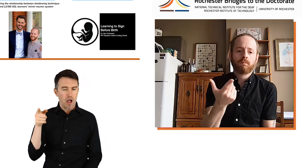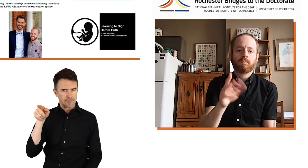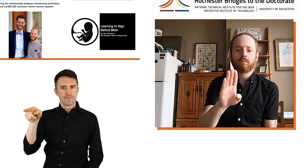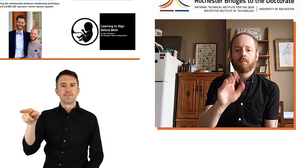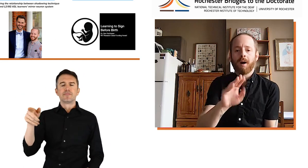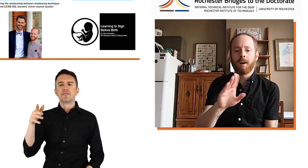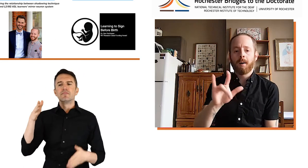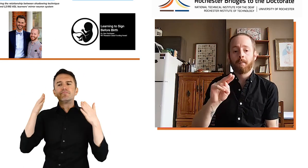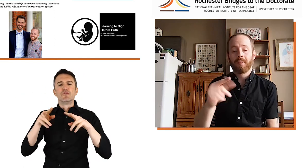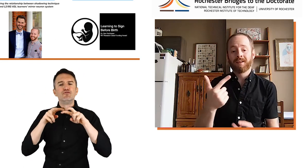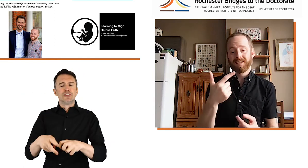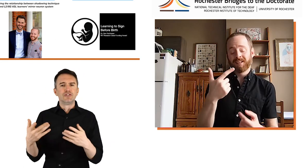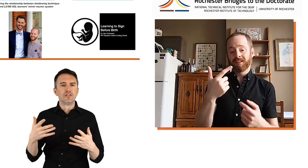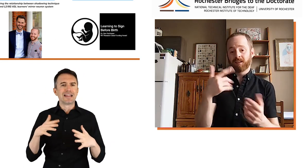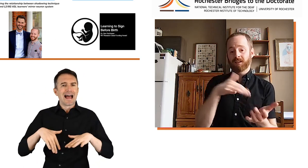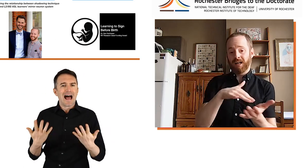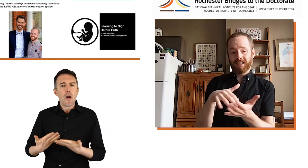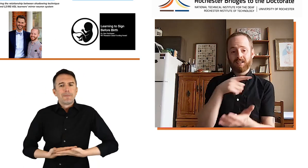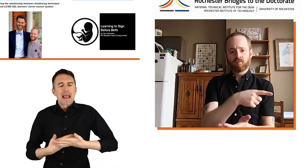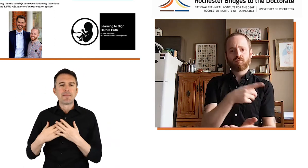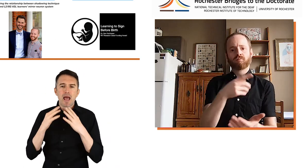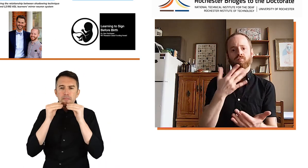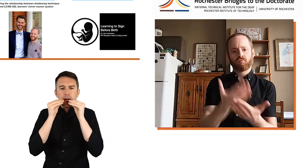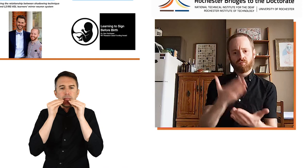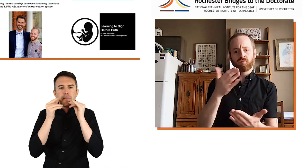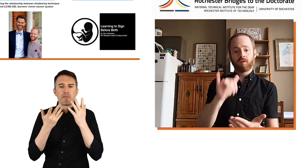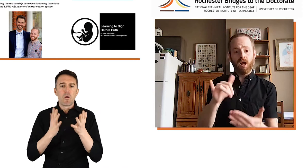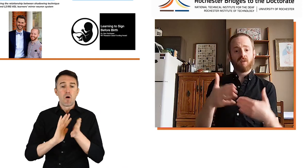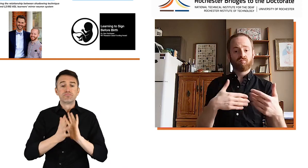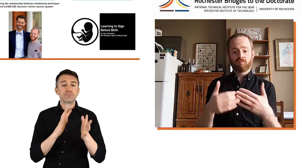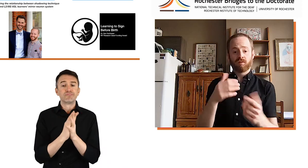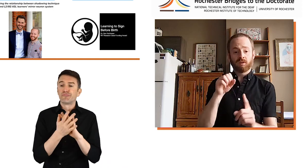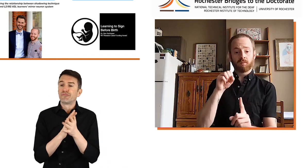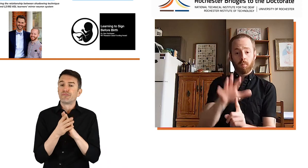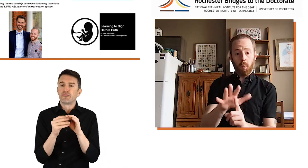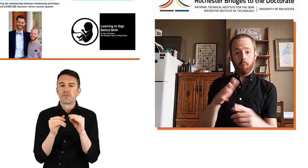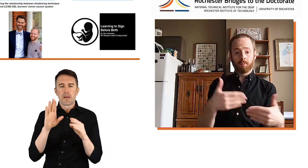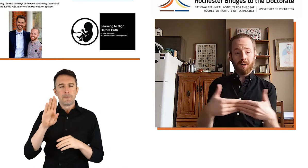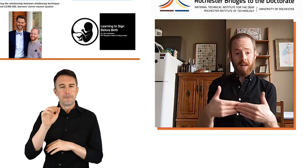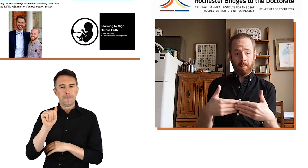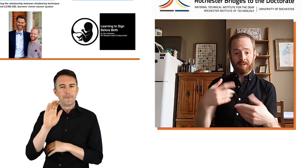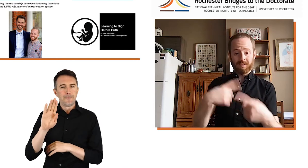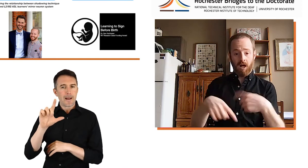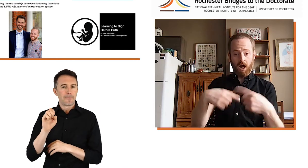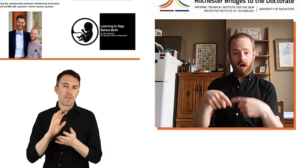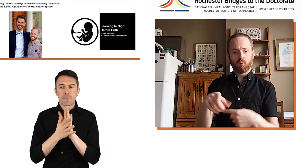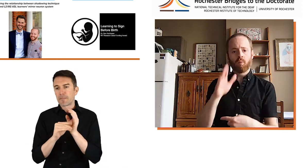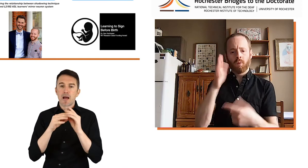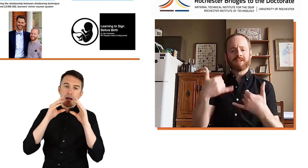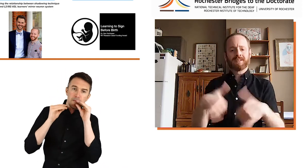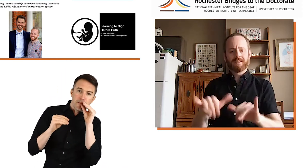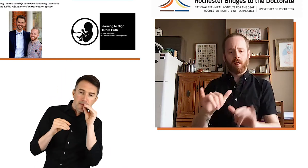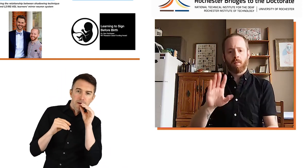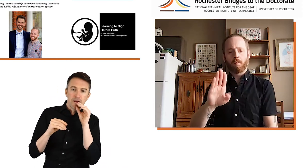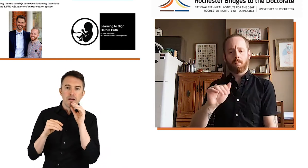for babbling studies, for infants